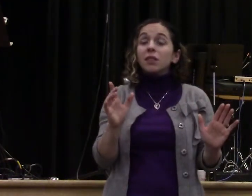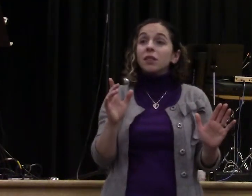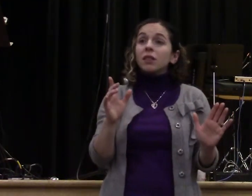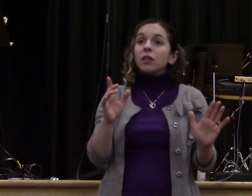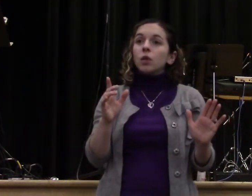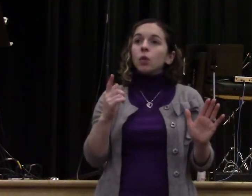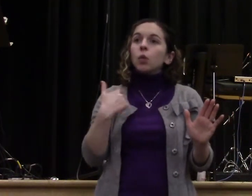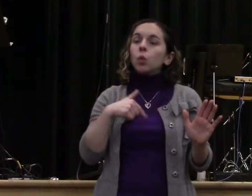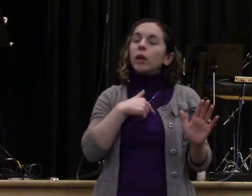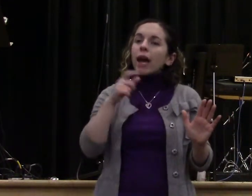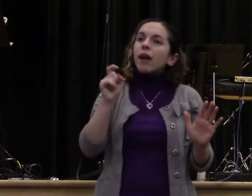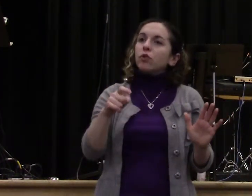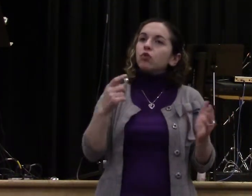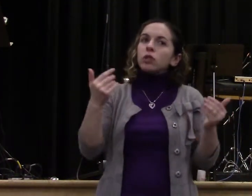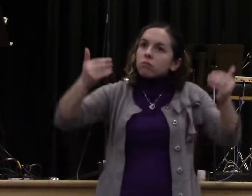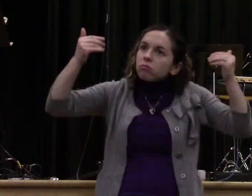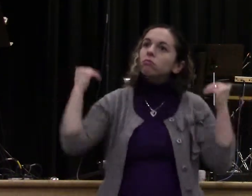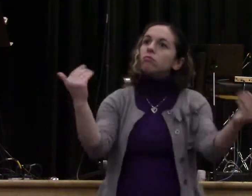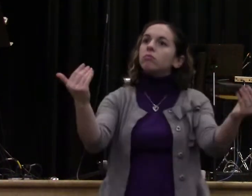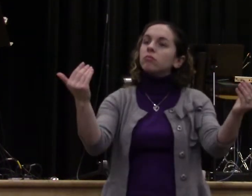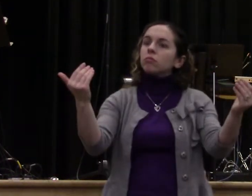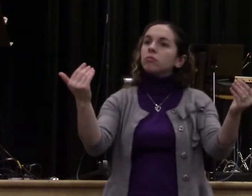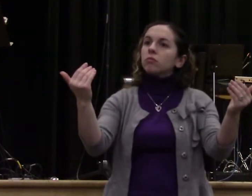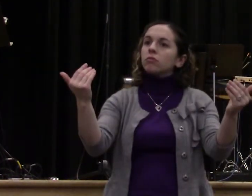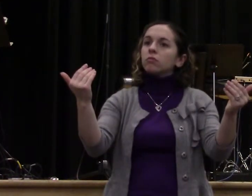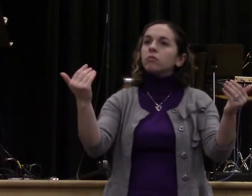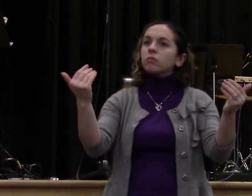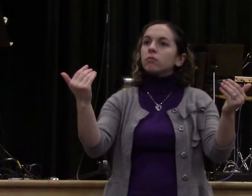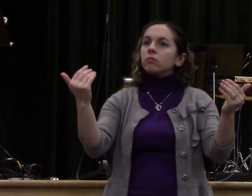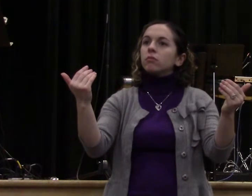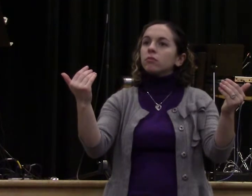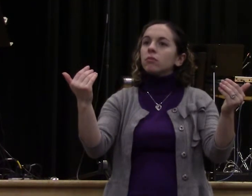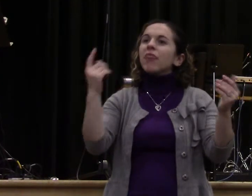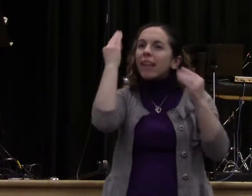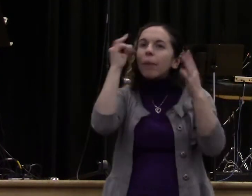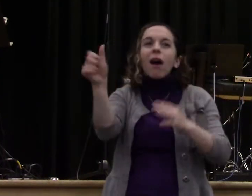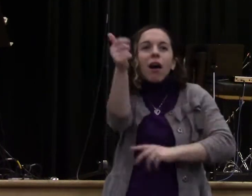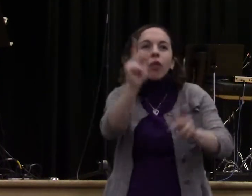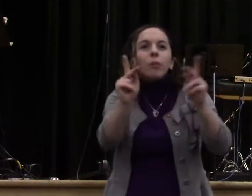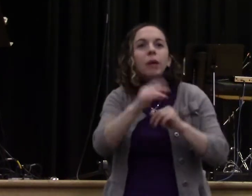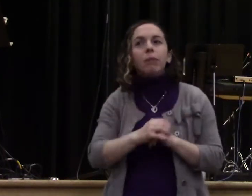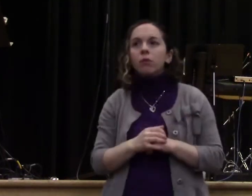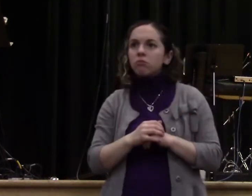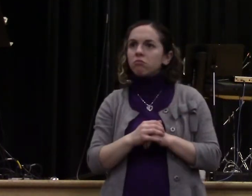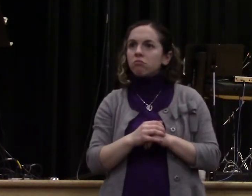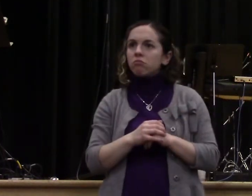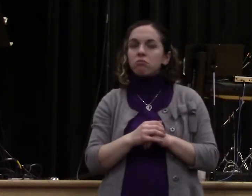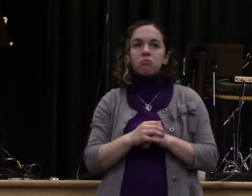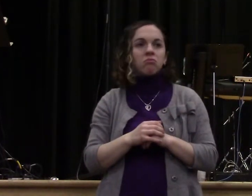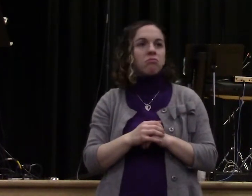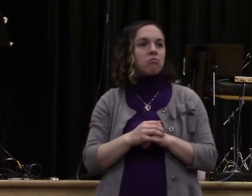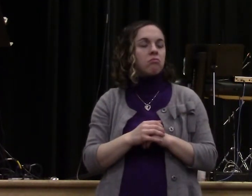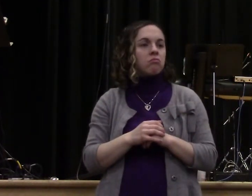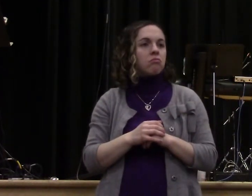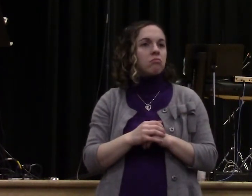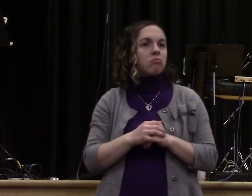Get in somebody's life. Hang out with somebody that makes you mad